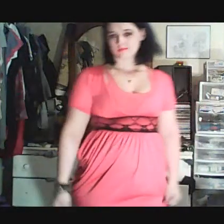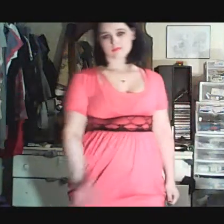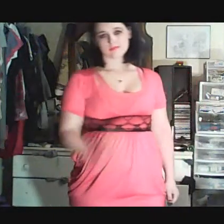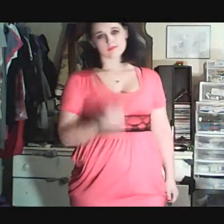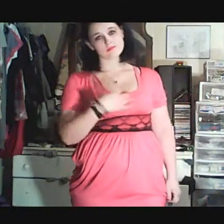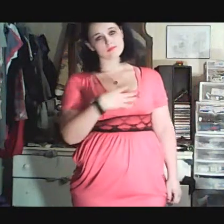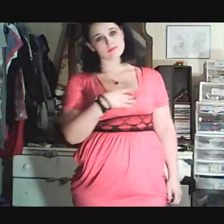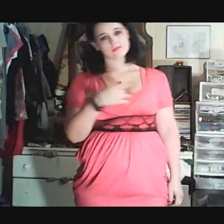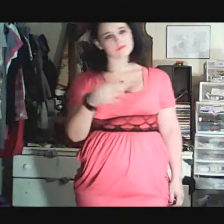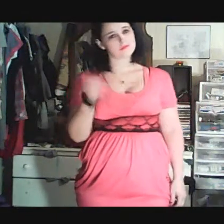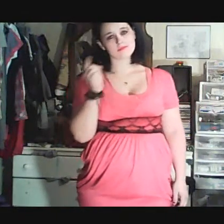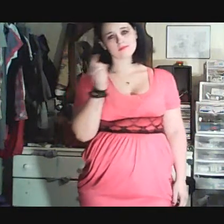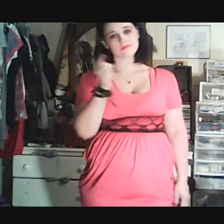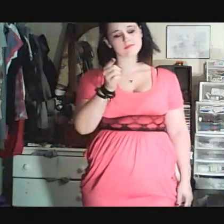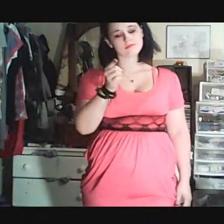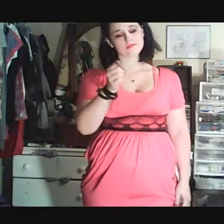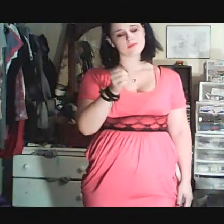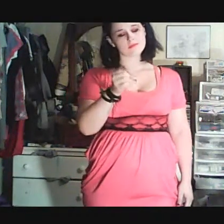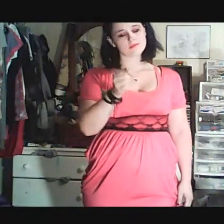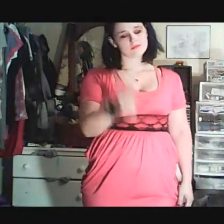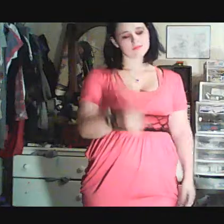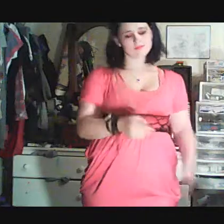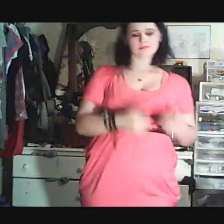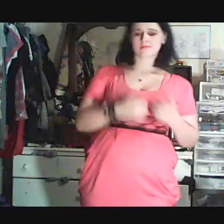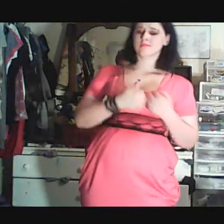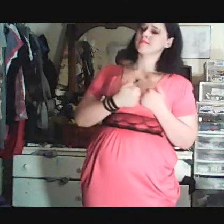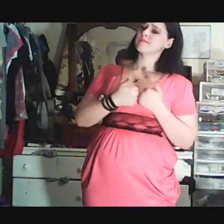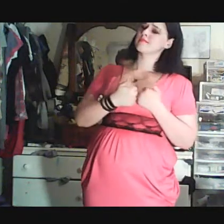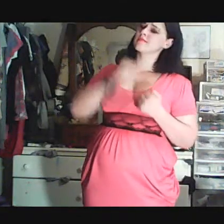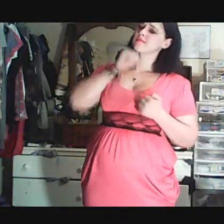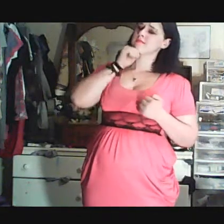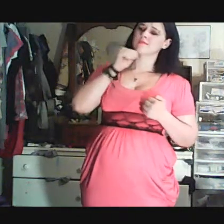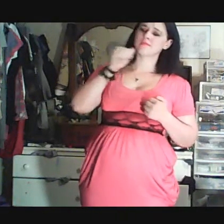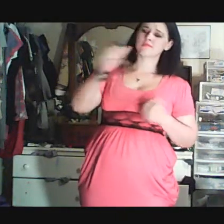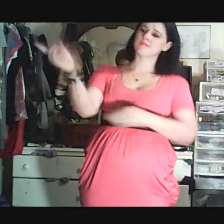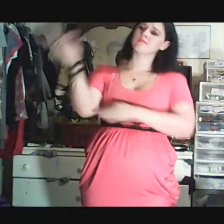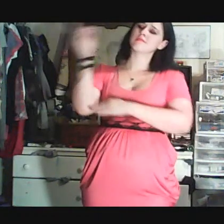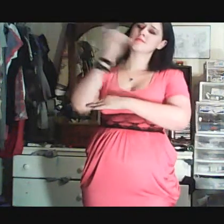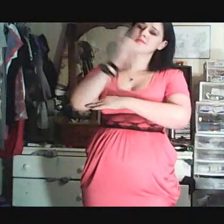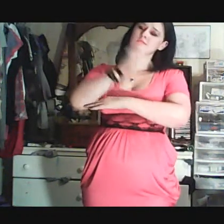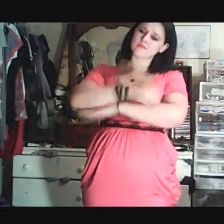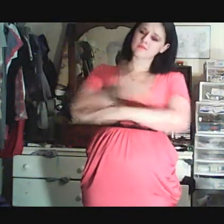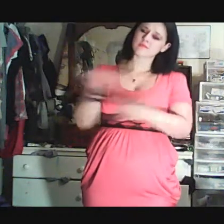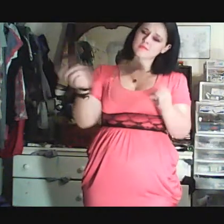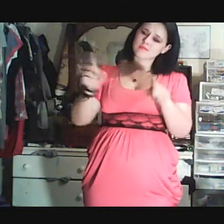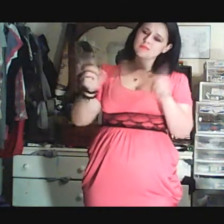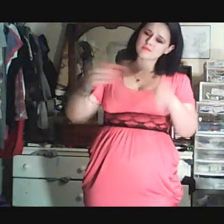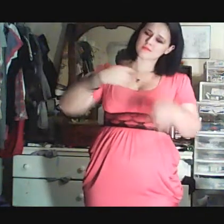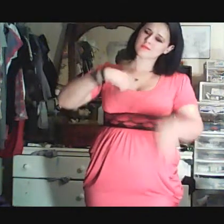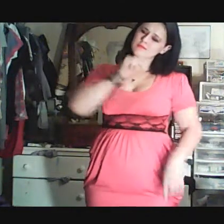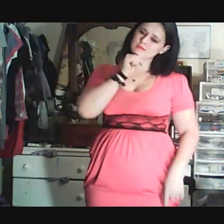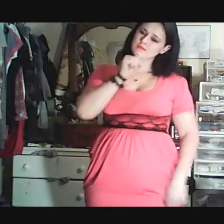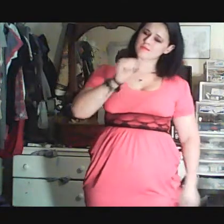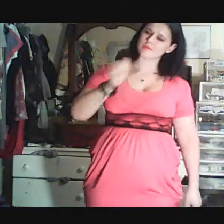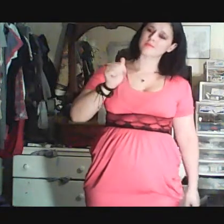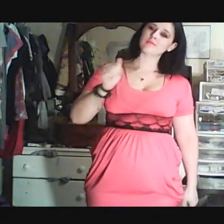I'm into you, I'm baby, not a day goes by, that I'm not